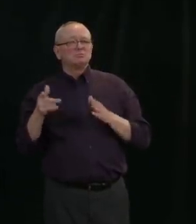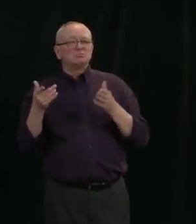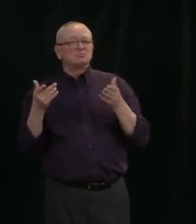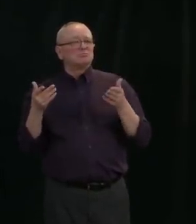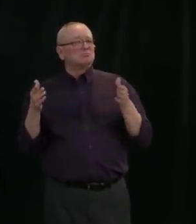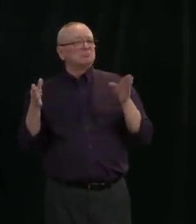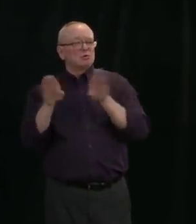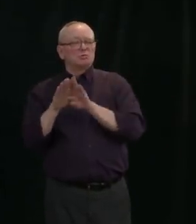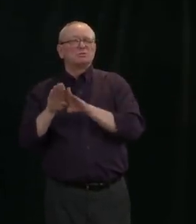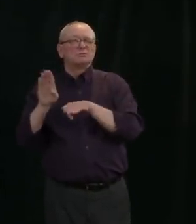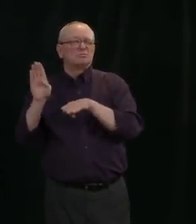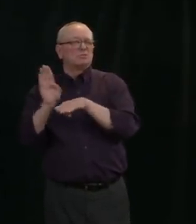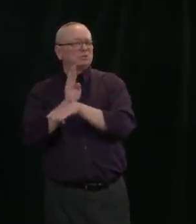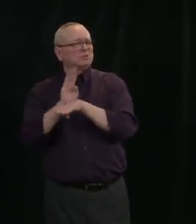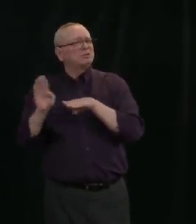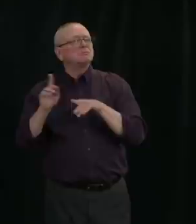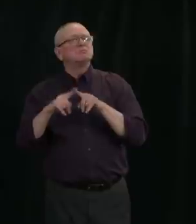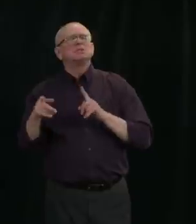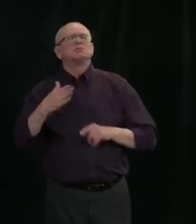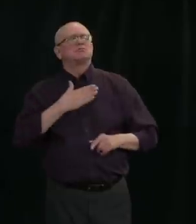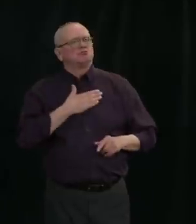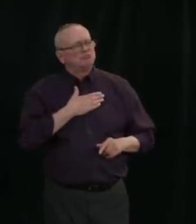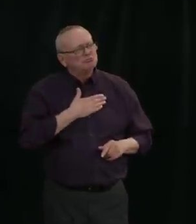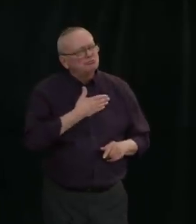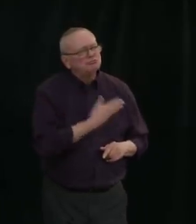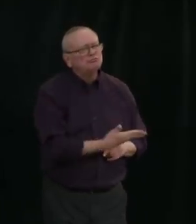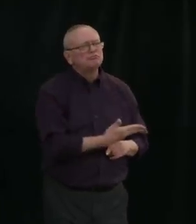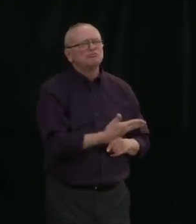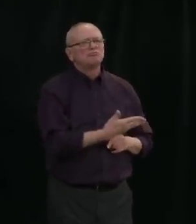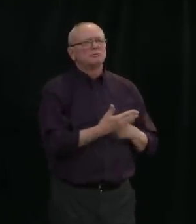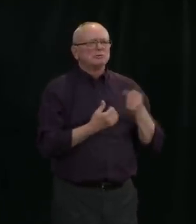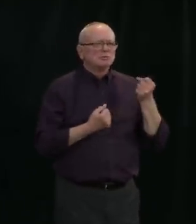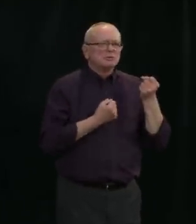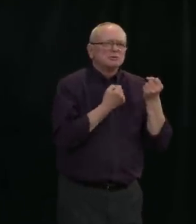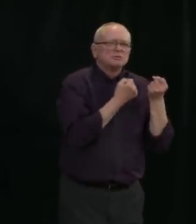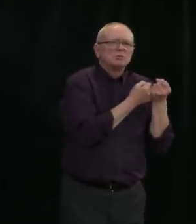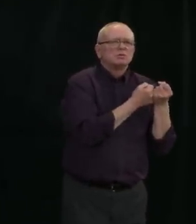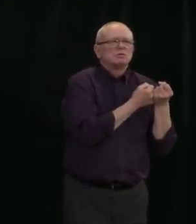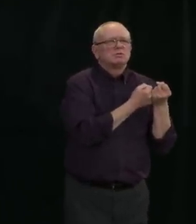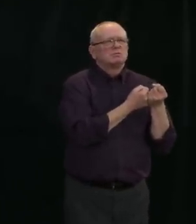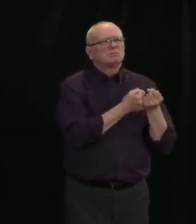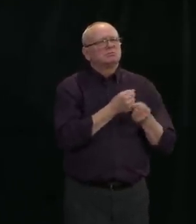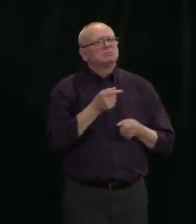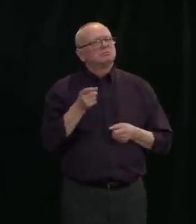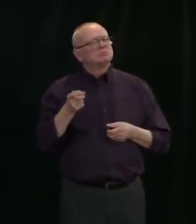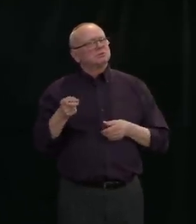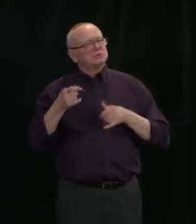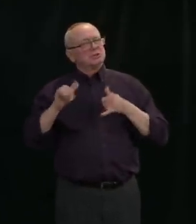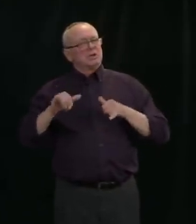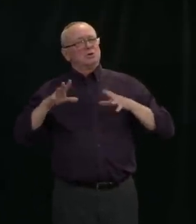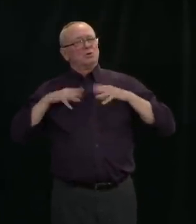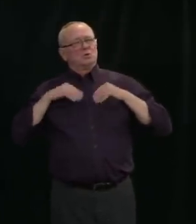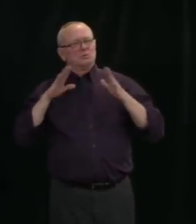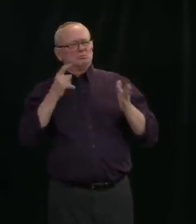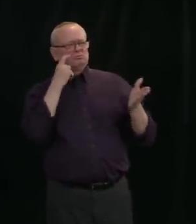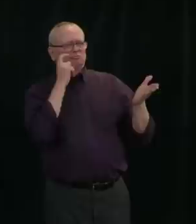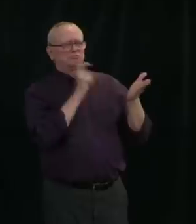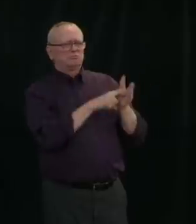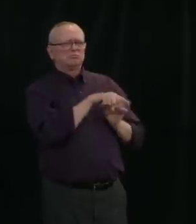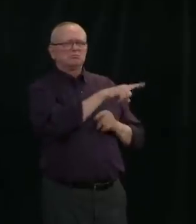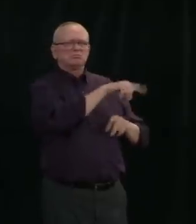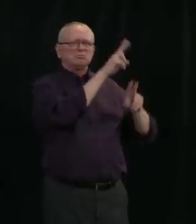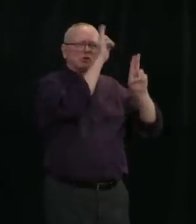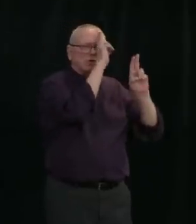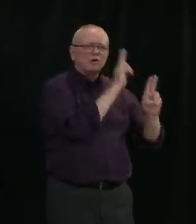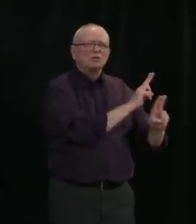least a half-dozen more of the Albertans Bruce call the heroes of our society. Another great story is about Calgary